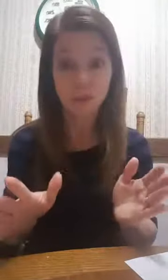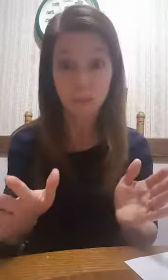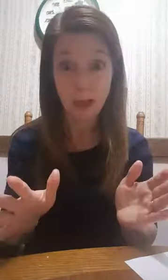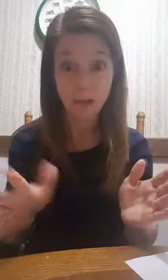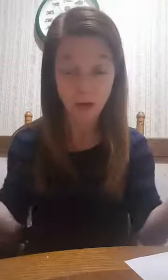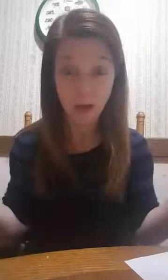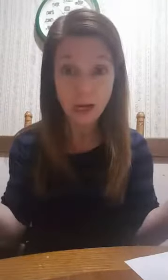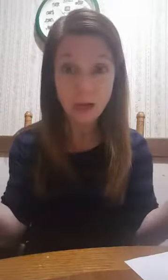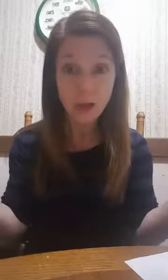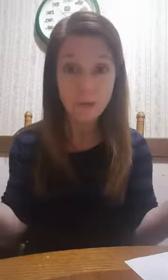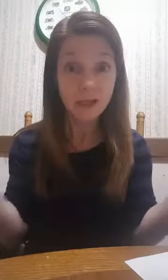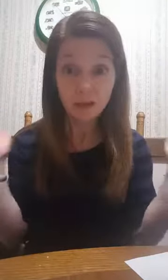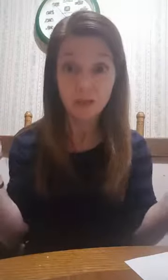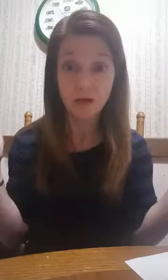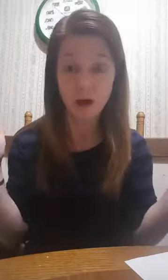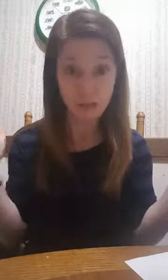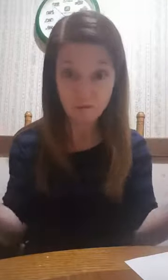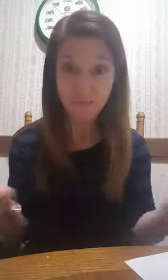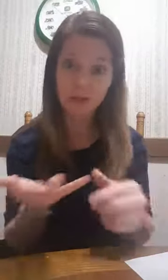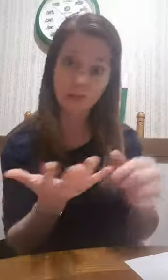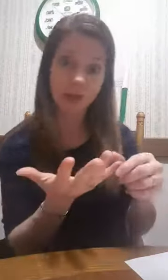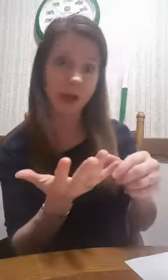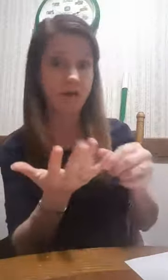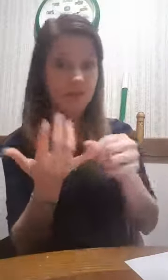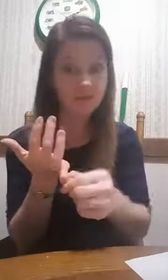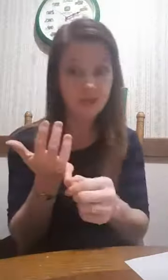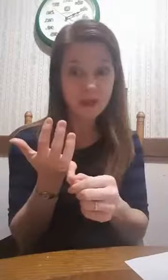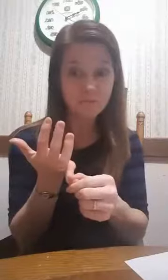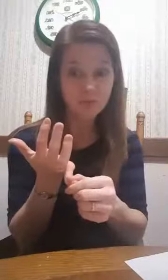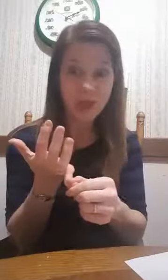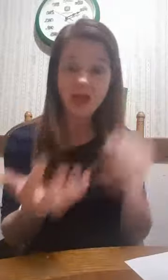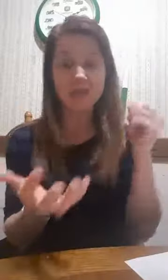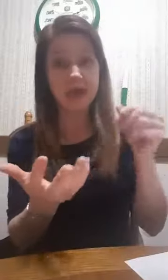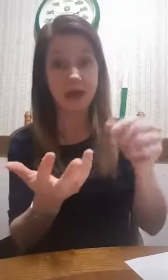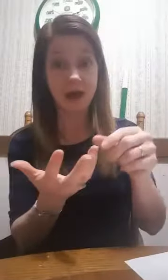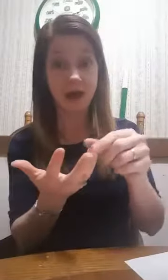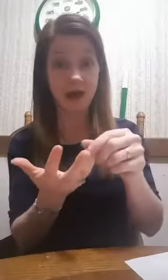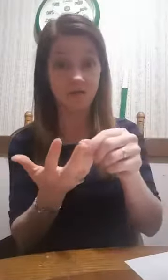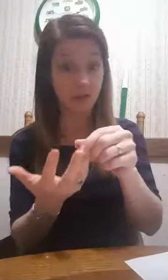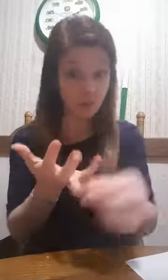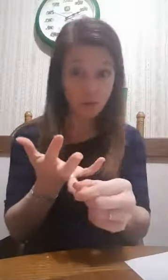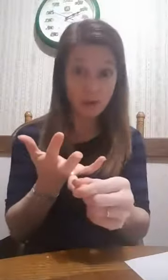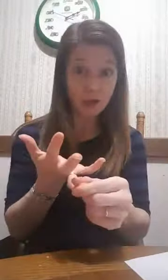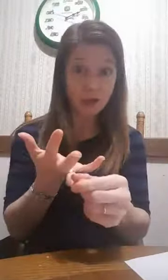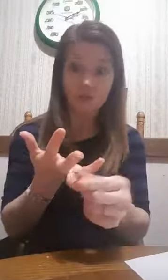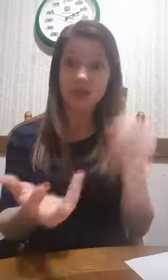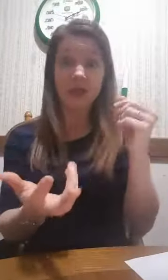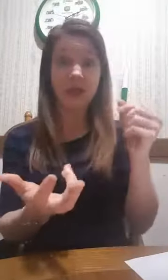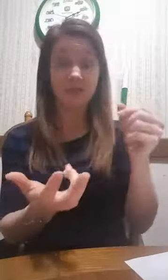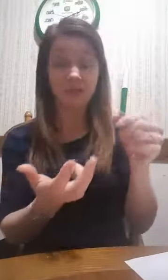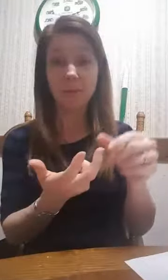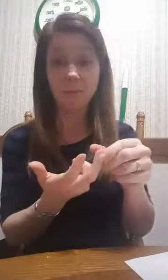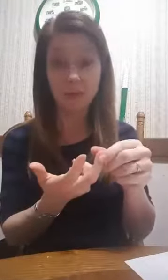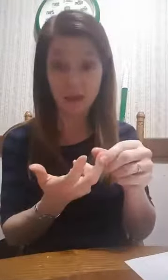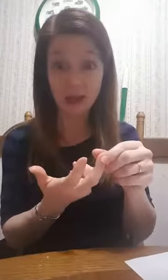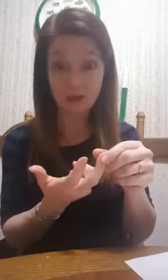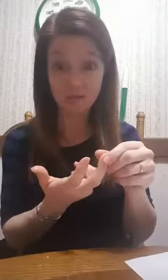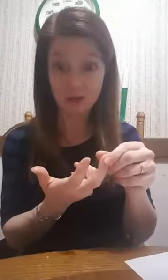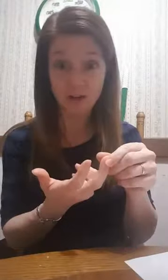Best Buy, all right. Because a lot of our bedrooms have a TV, they have a cell phone, they have, some people like have like